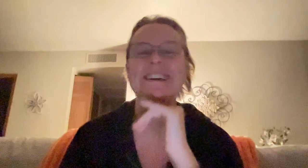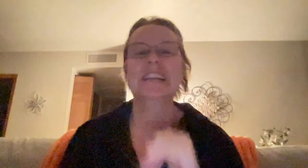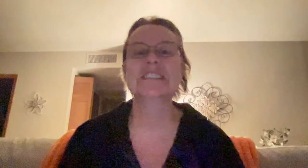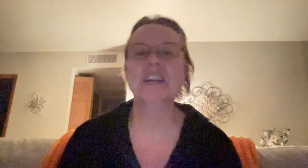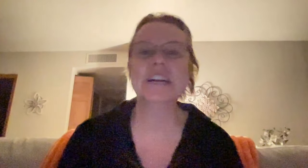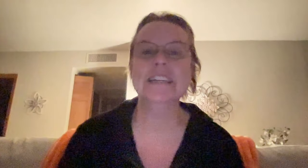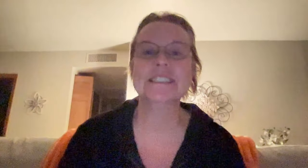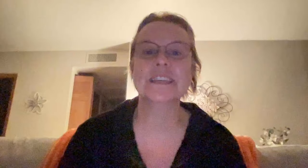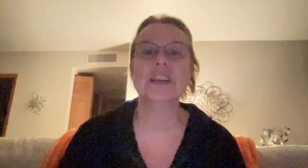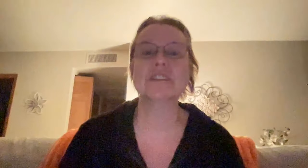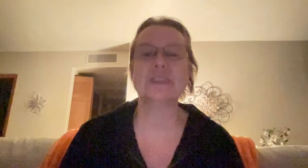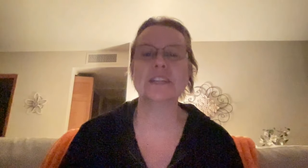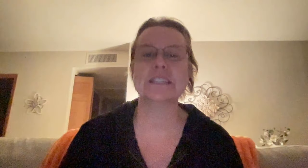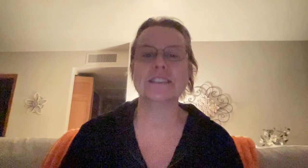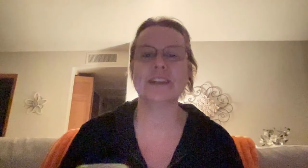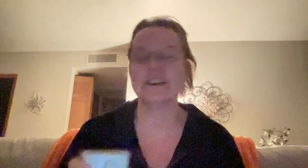Yes, there is. There's feelings in there.